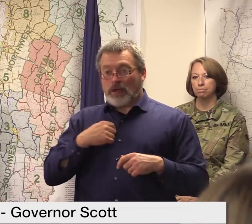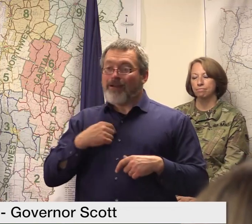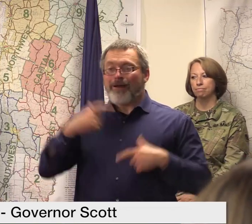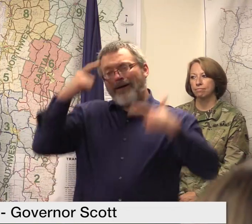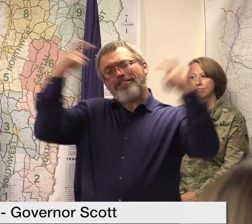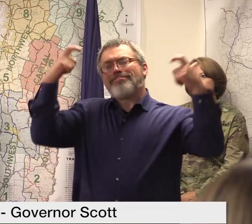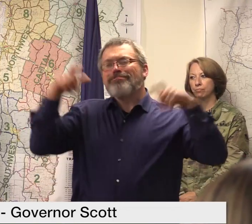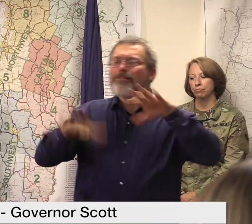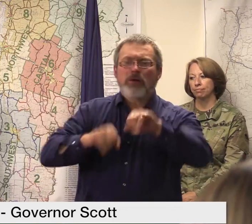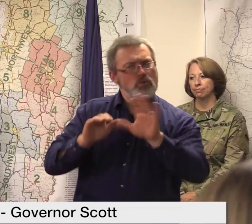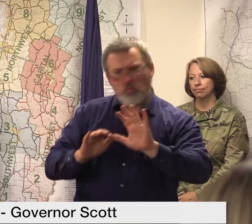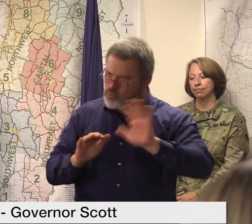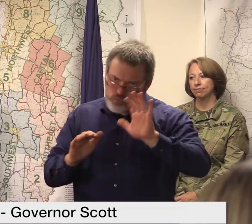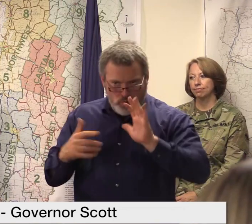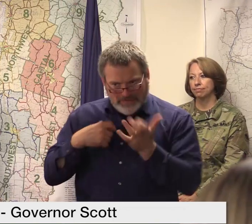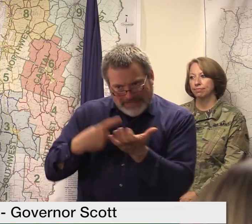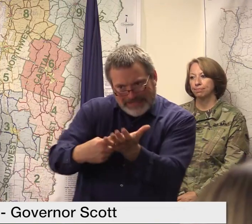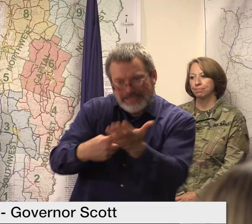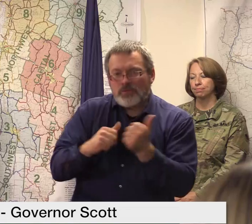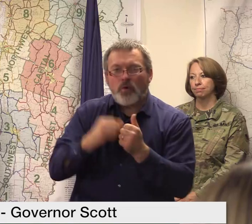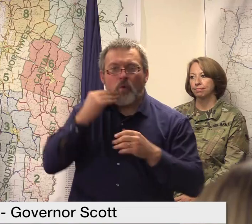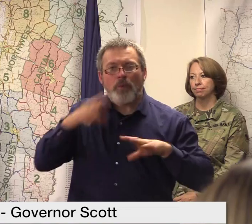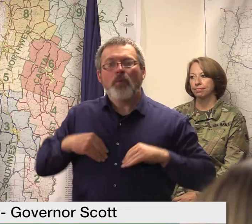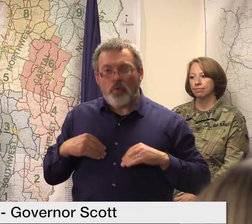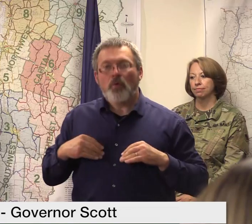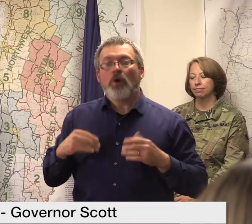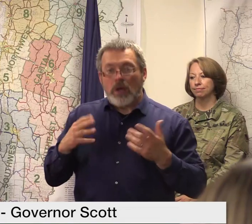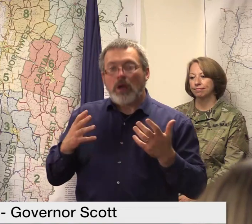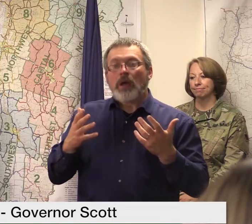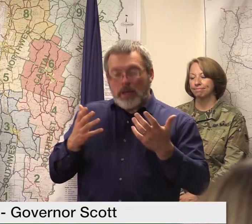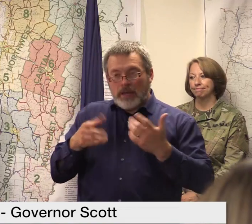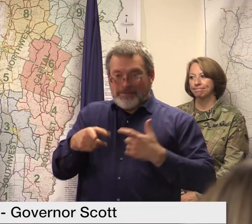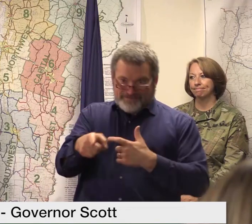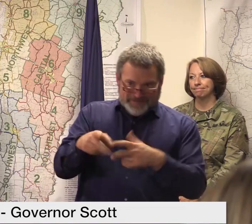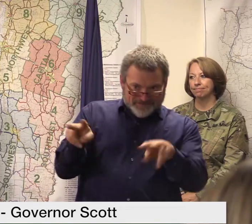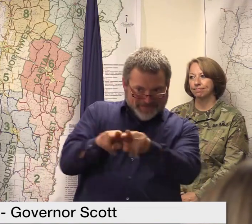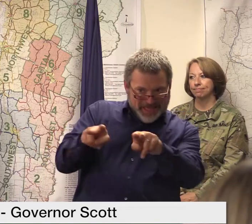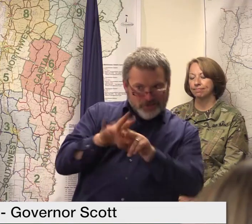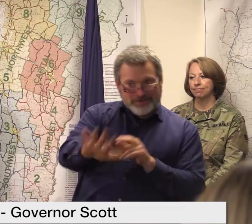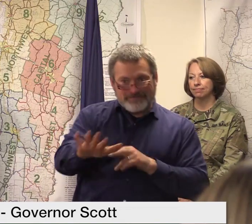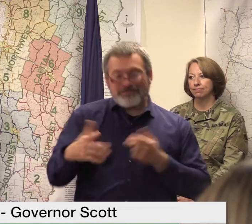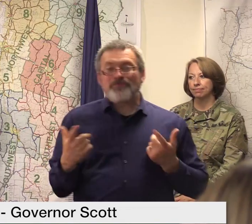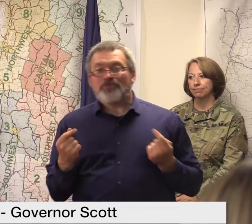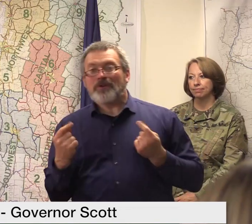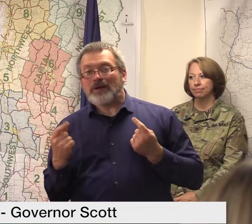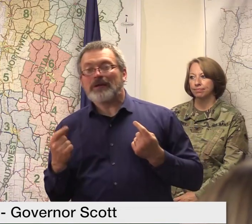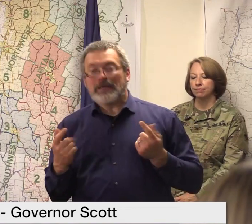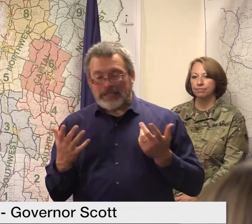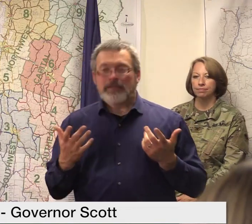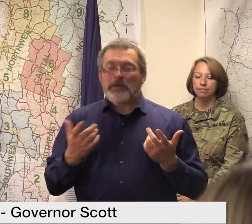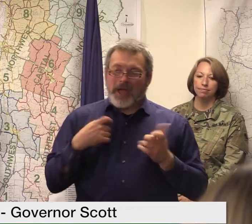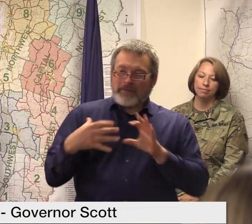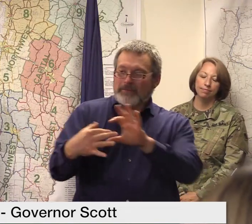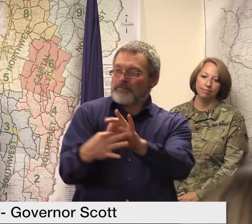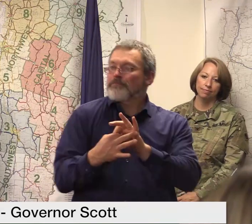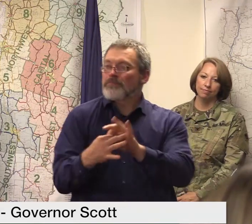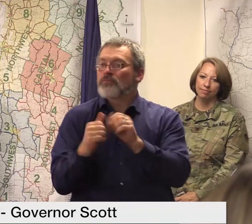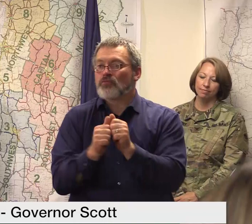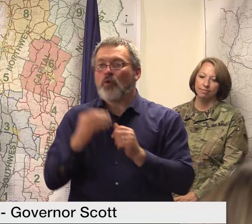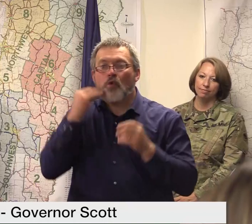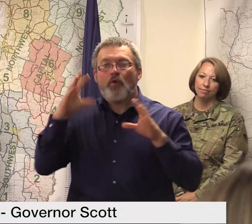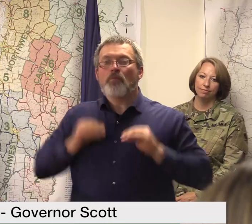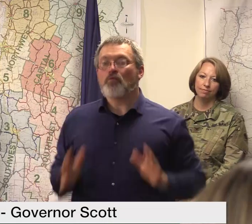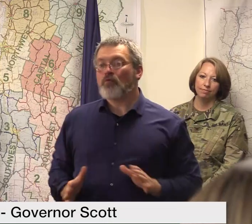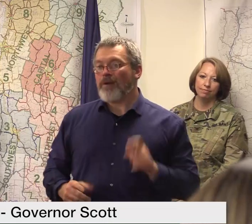decision they establish the prices associated with the properties and it's a collaborative effort so is it would